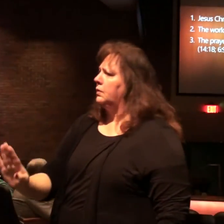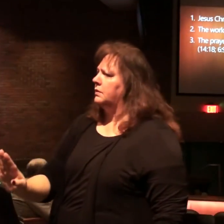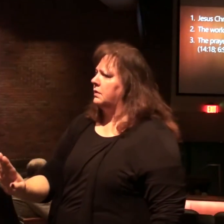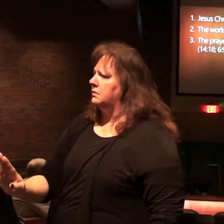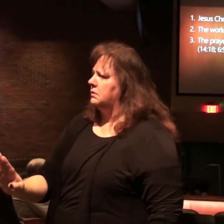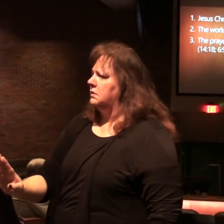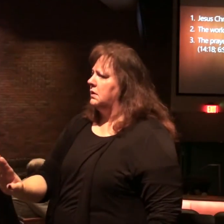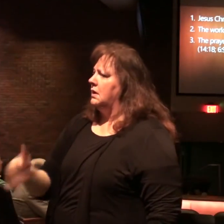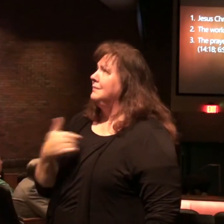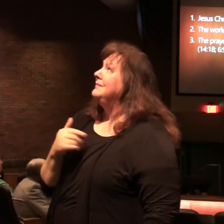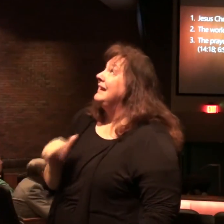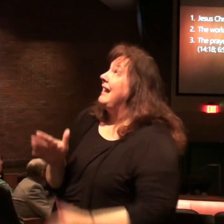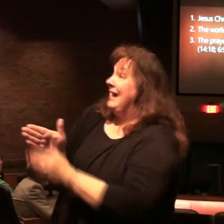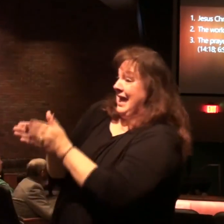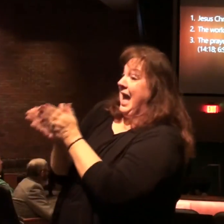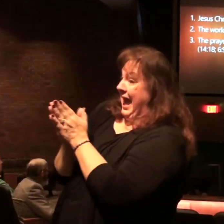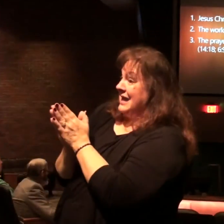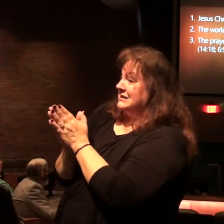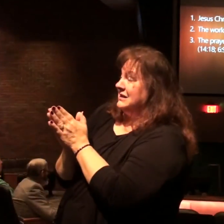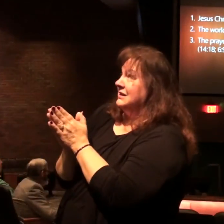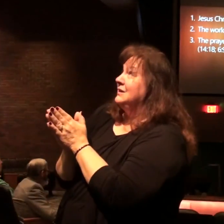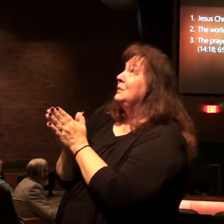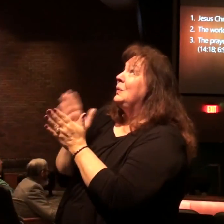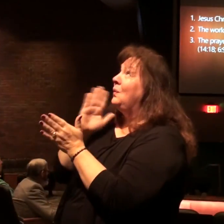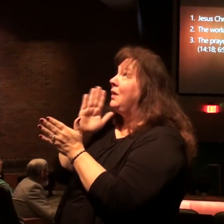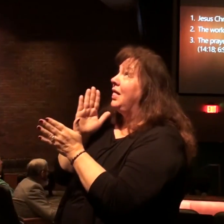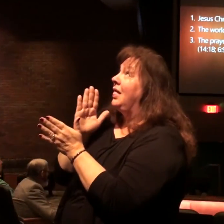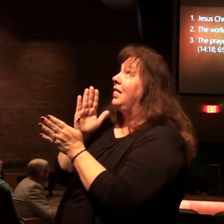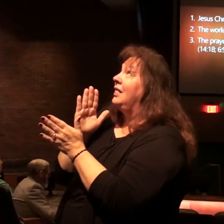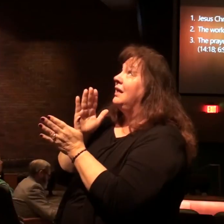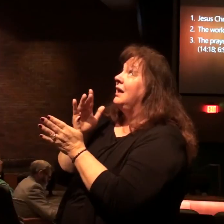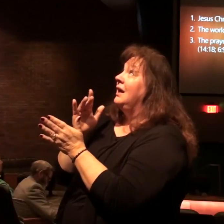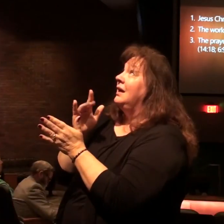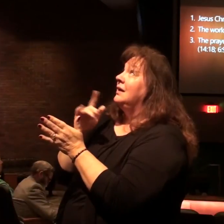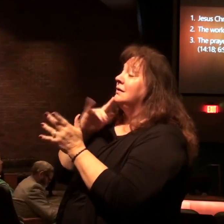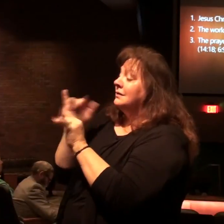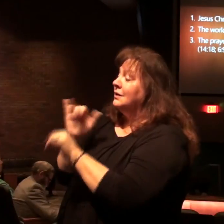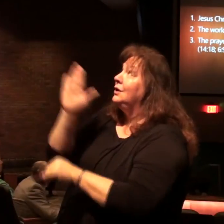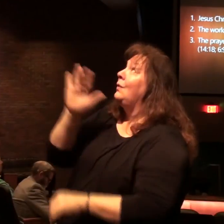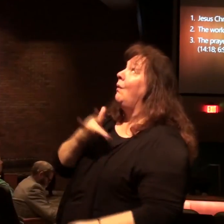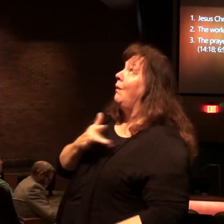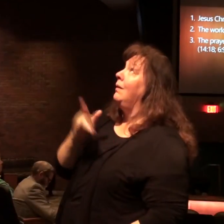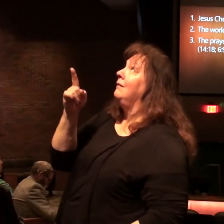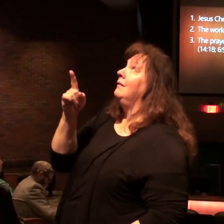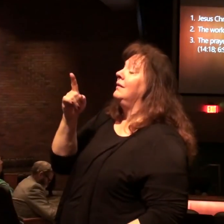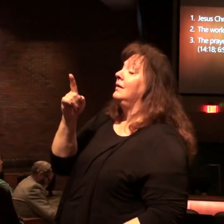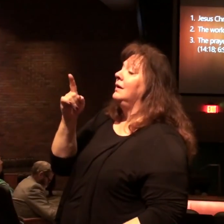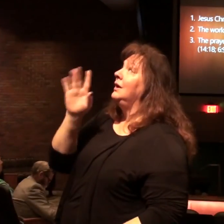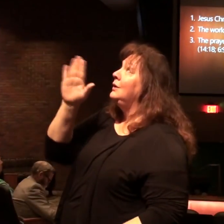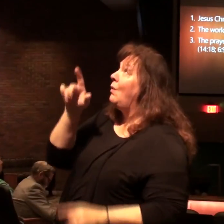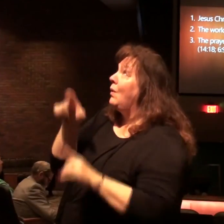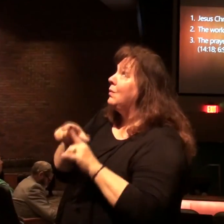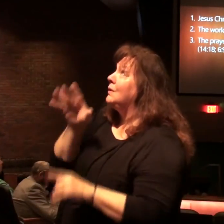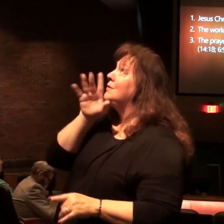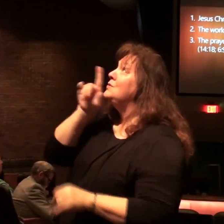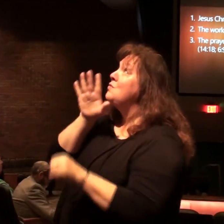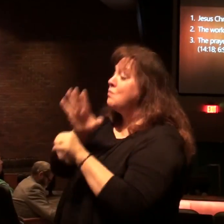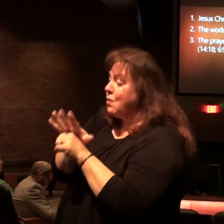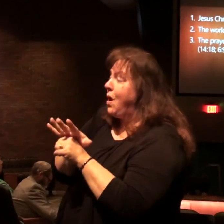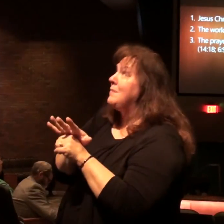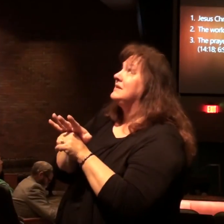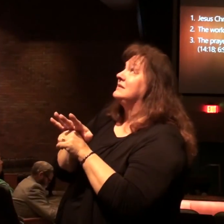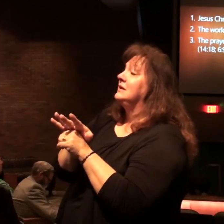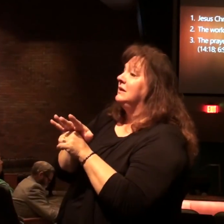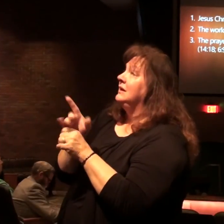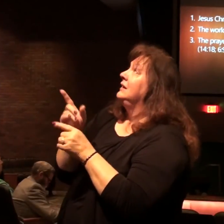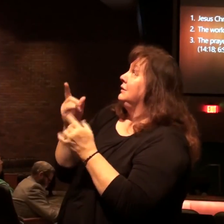but I can ask him to do what I think is consistent with his character consistent with his word what he promises to